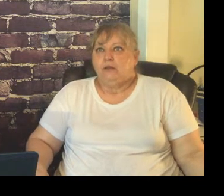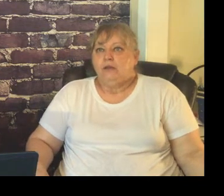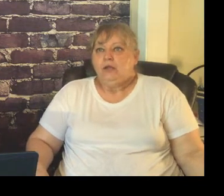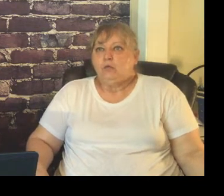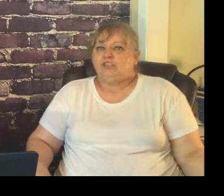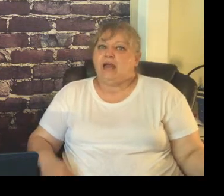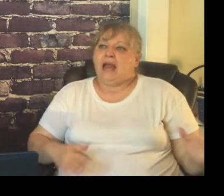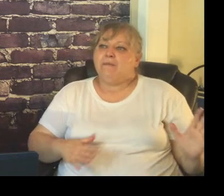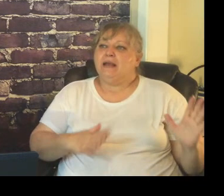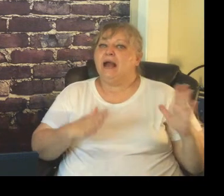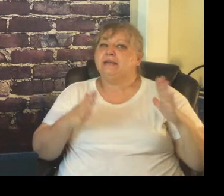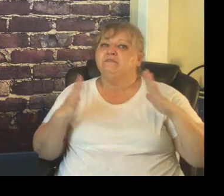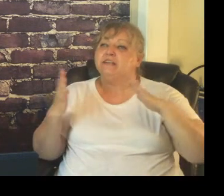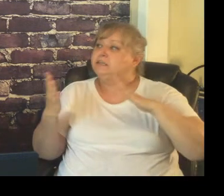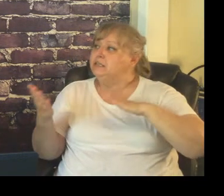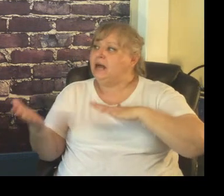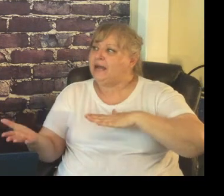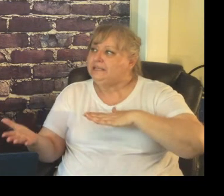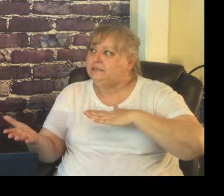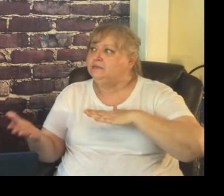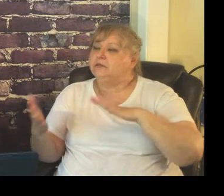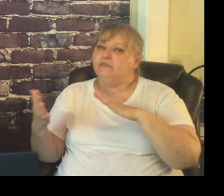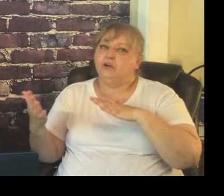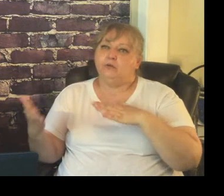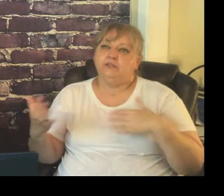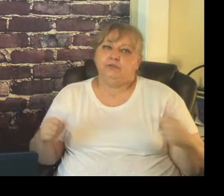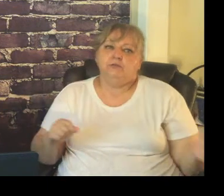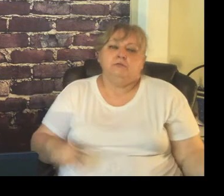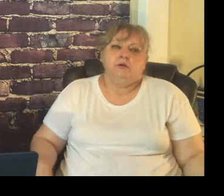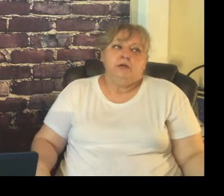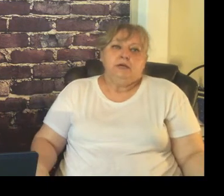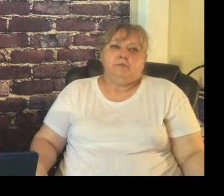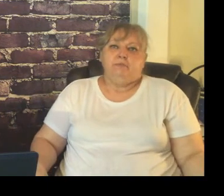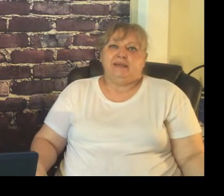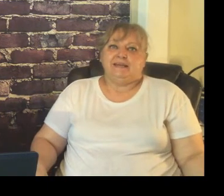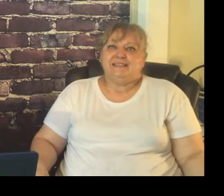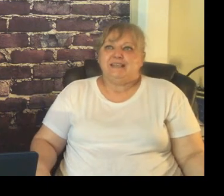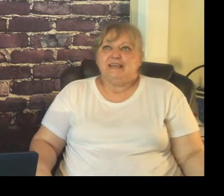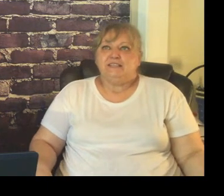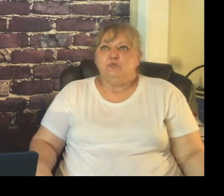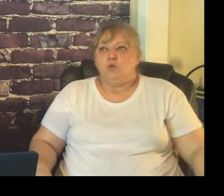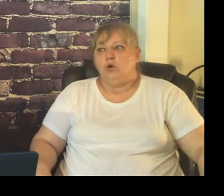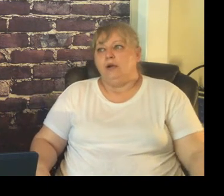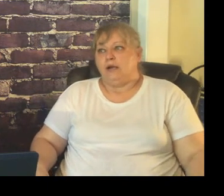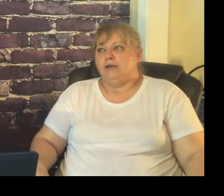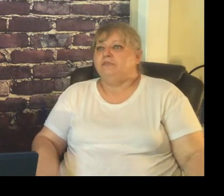which I'm kind of inclined going to because it's more of